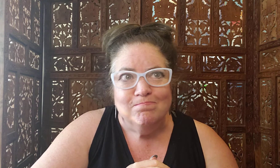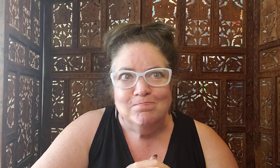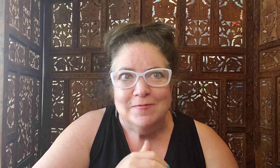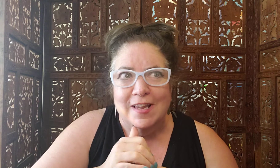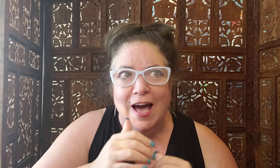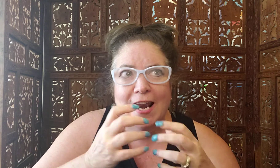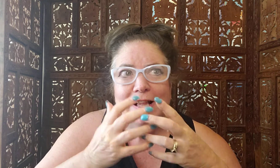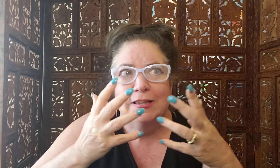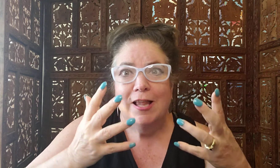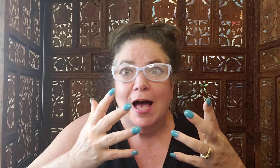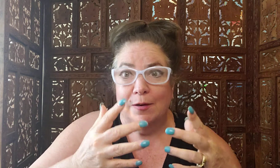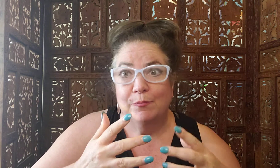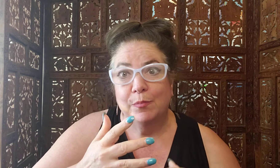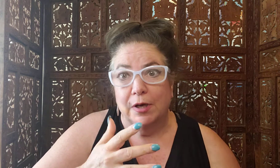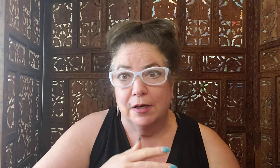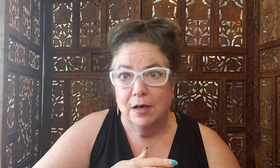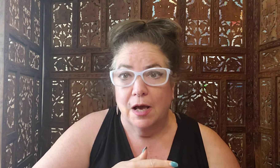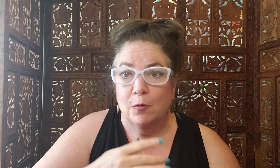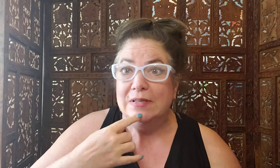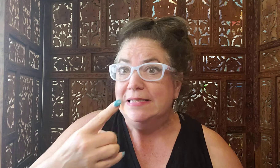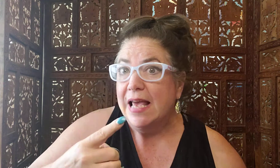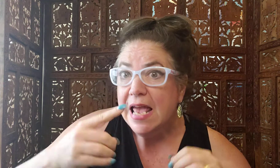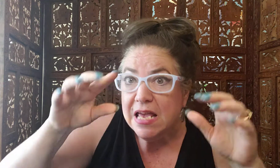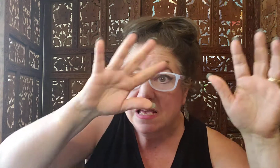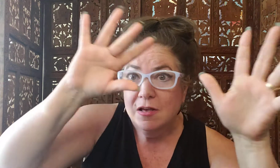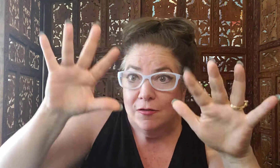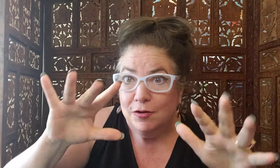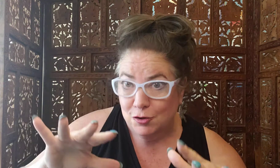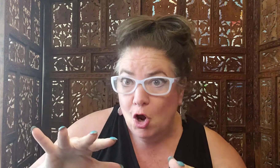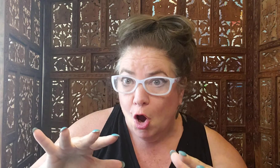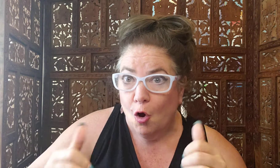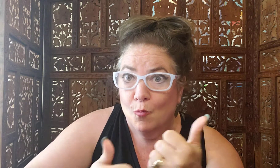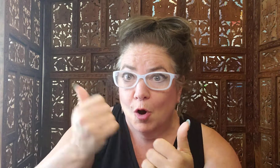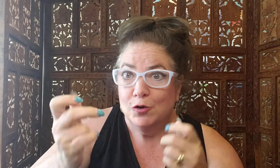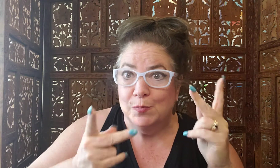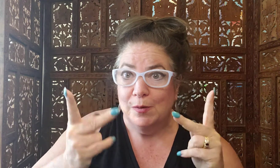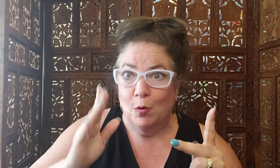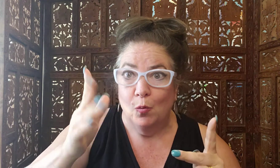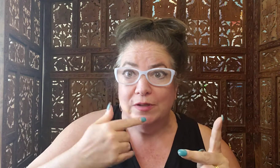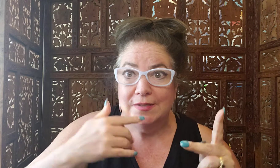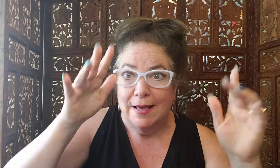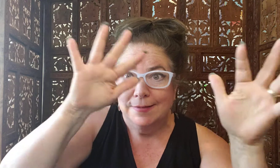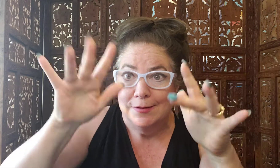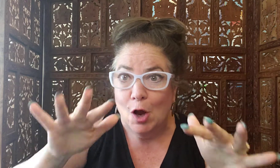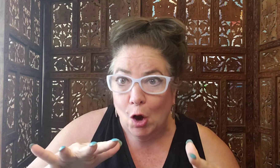not a lot, but I would say the snow. Most people would say snow,